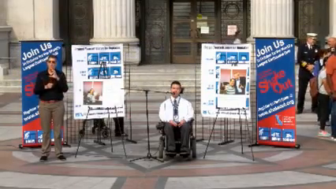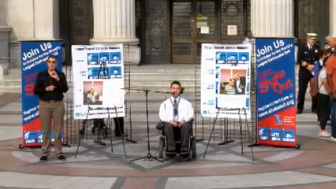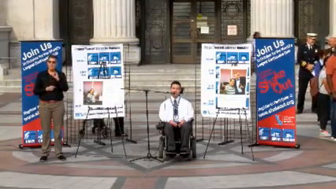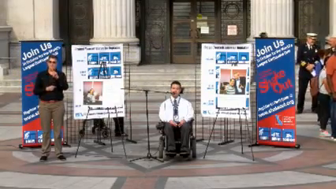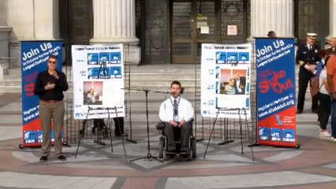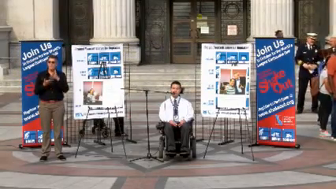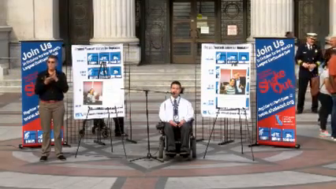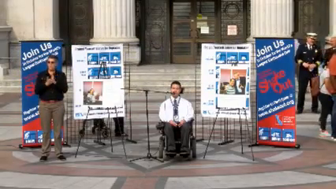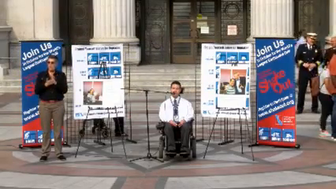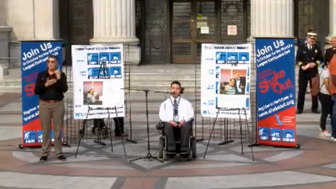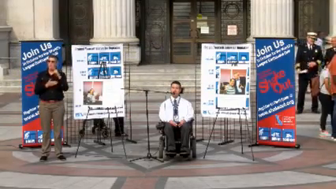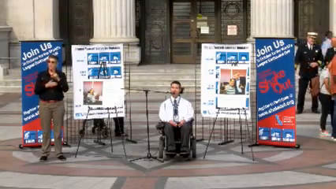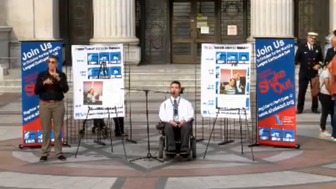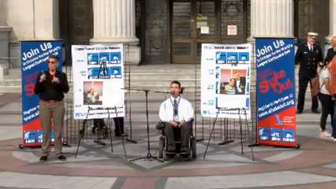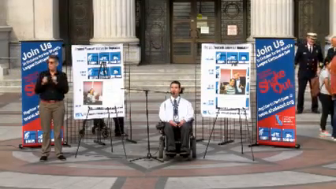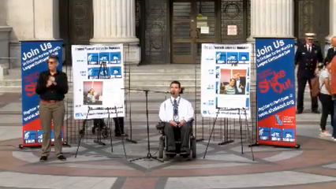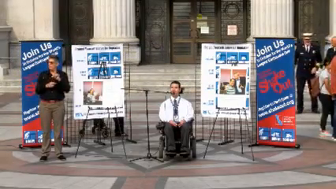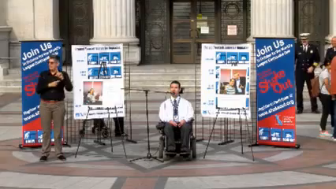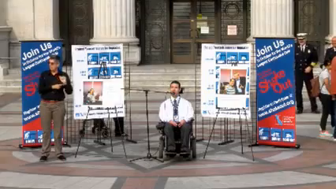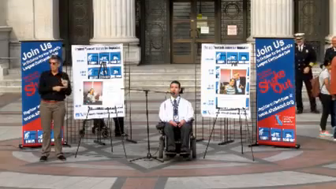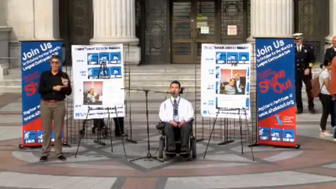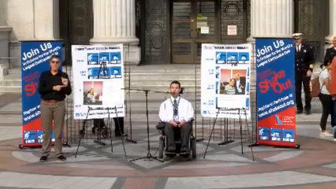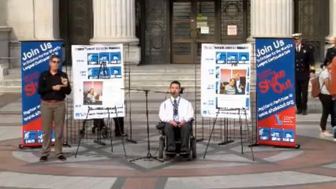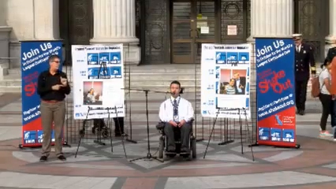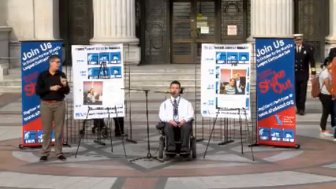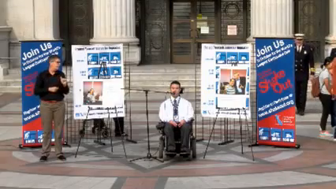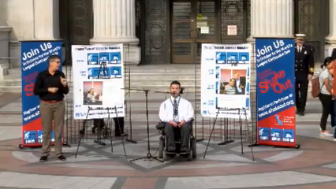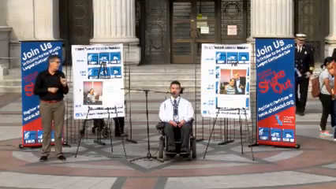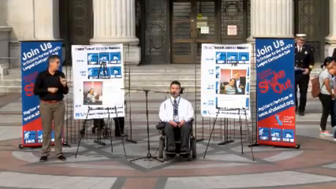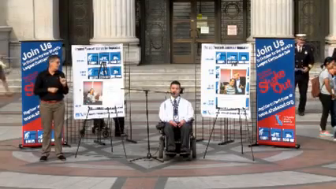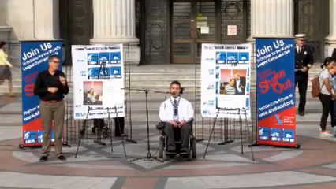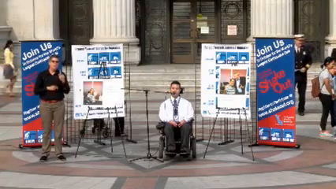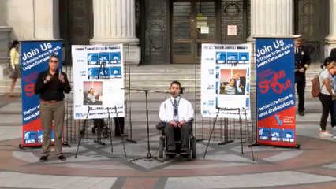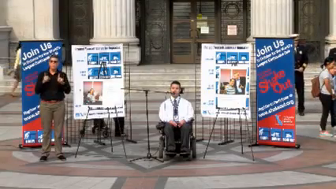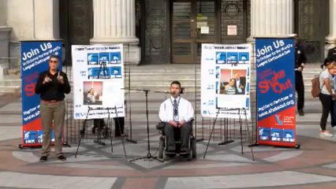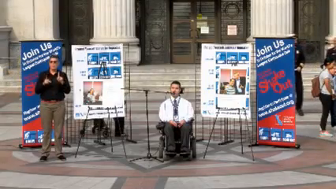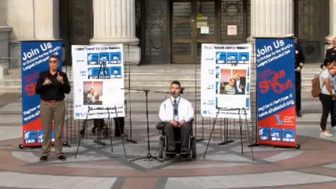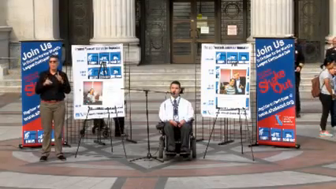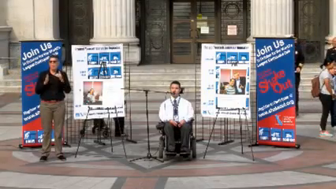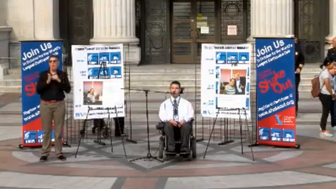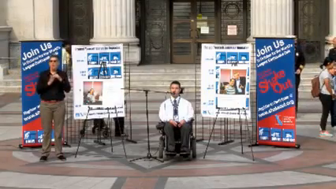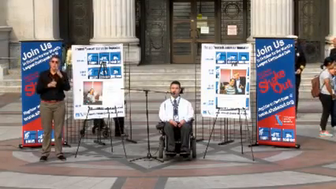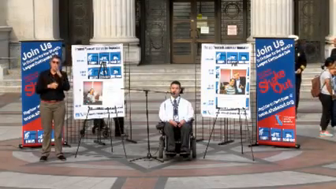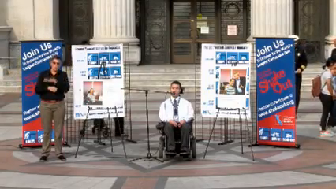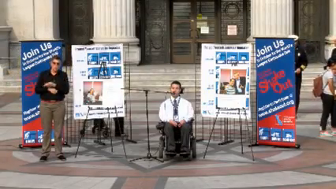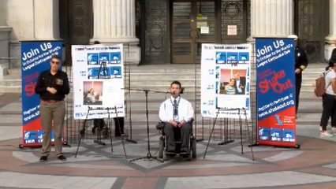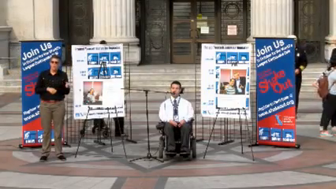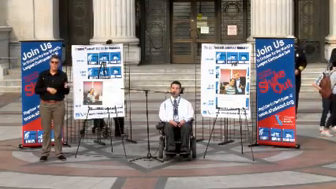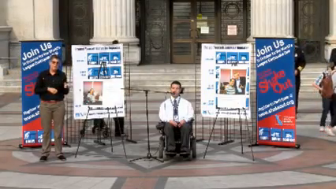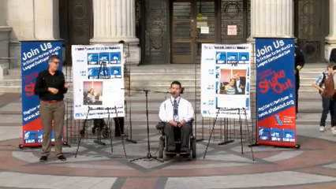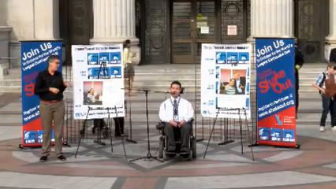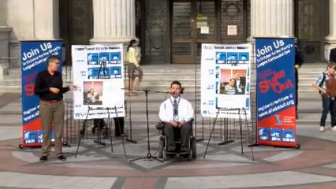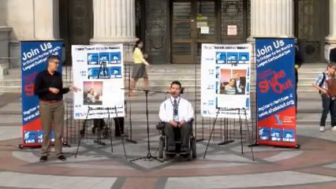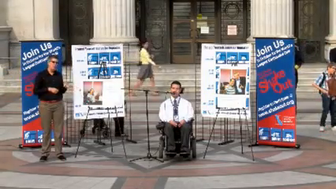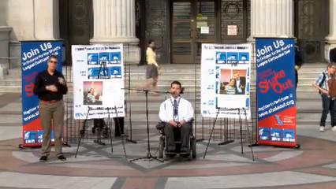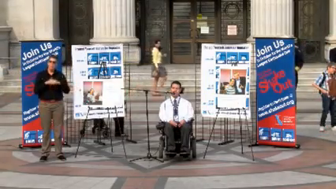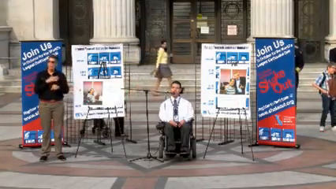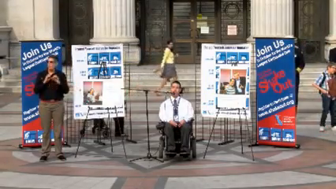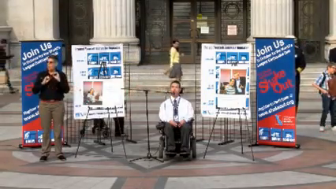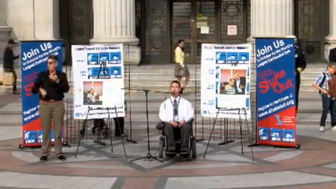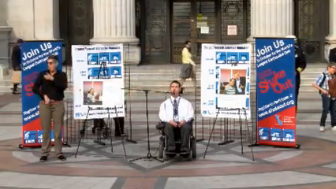disabled, the hope of the disadvantaged, and overlooked. Born without arms or legs,